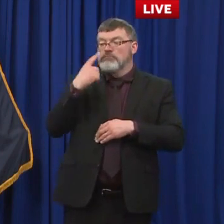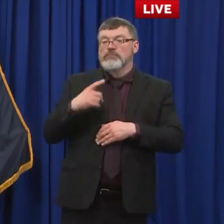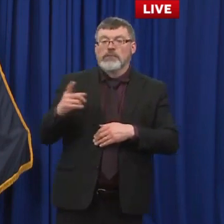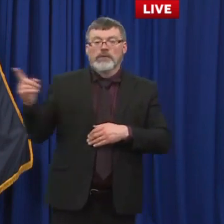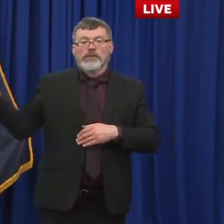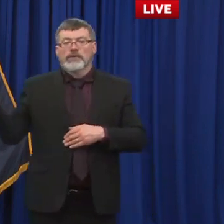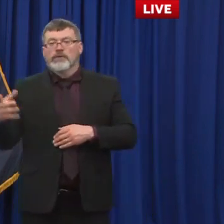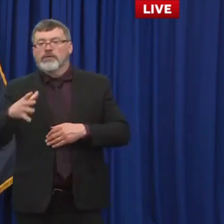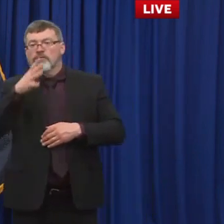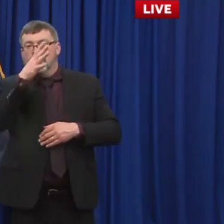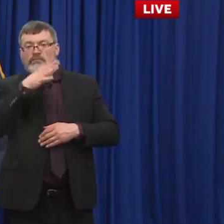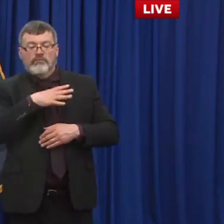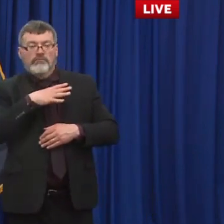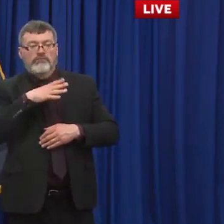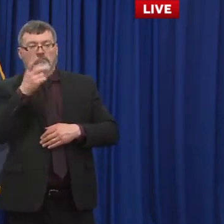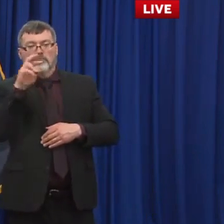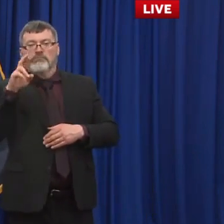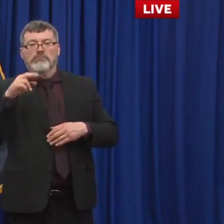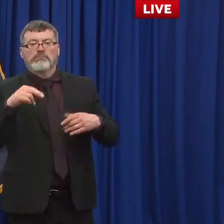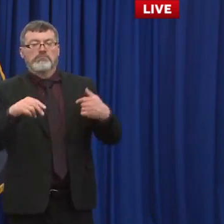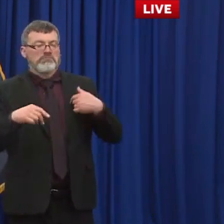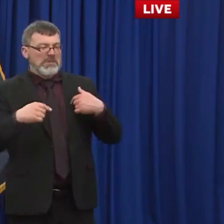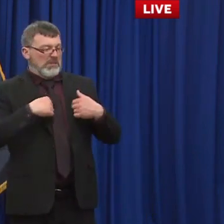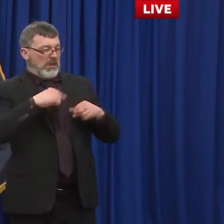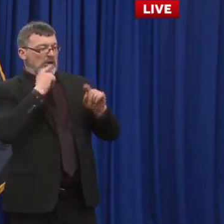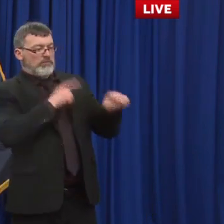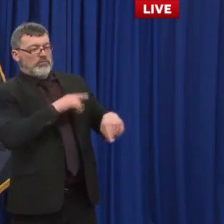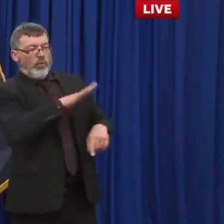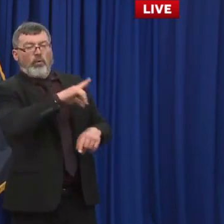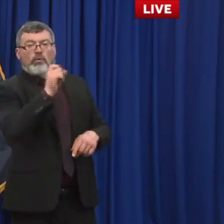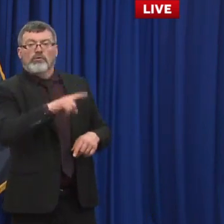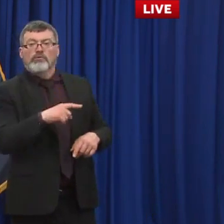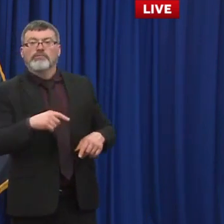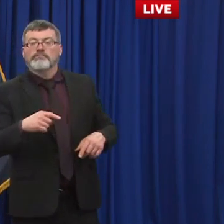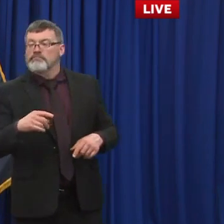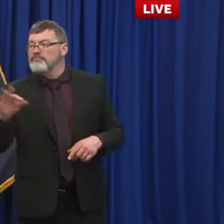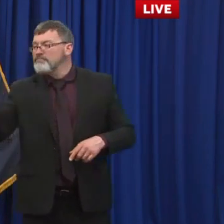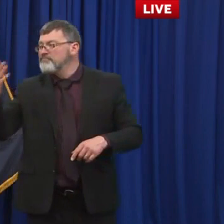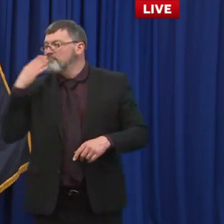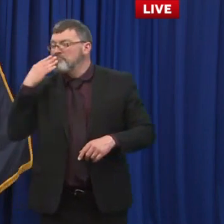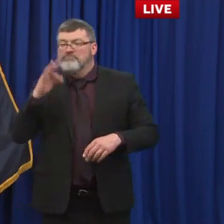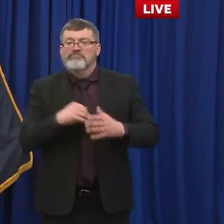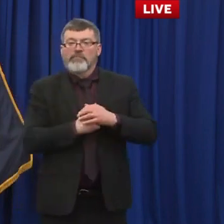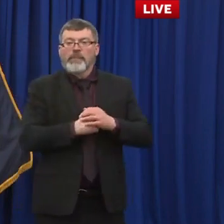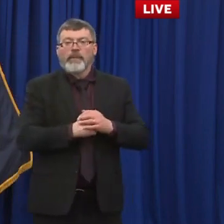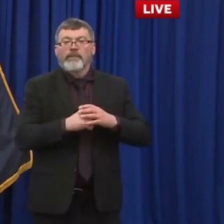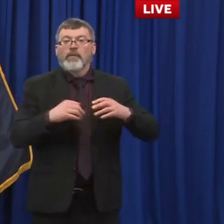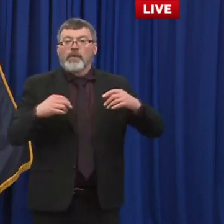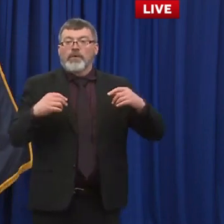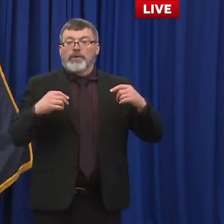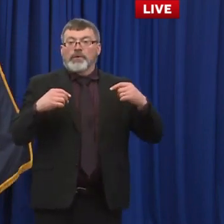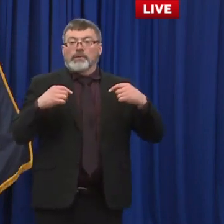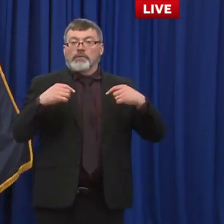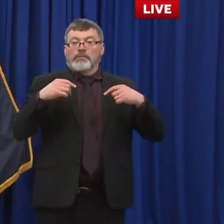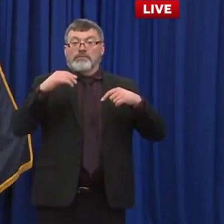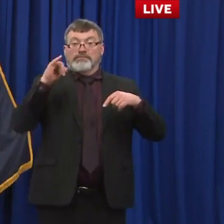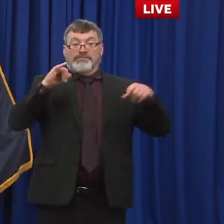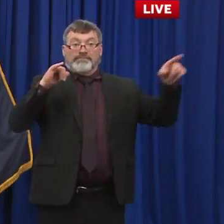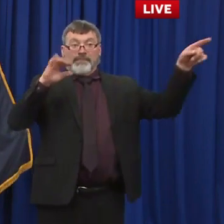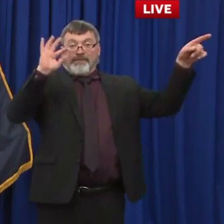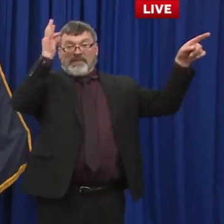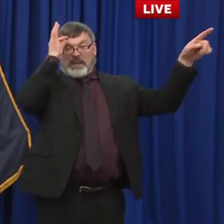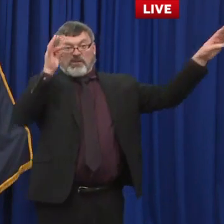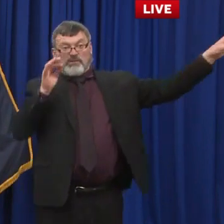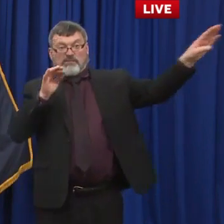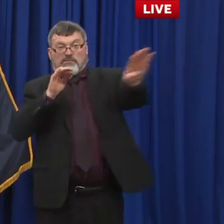great thank you for the question about the vaccine uptake in our long-term care facilities so as you know the the federal pharmacy partnership program